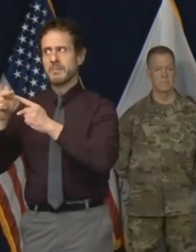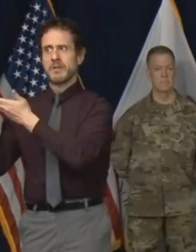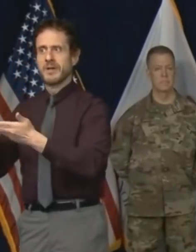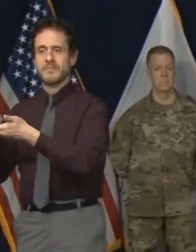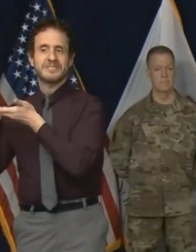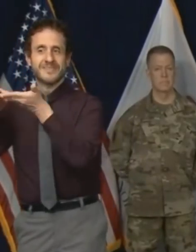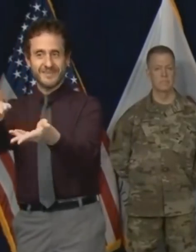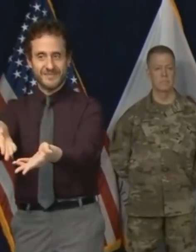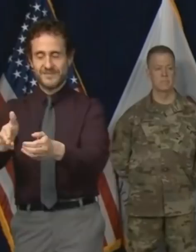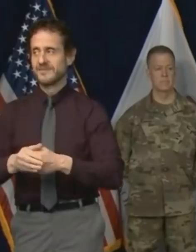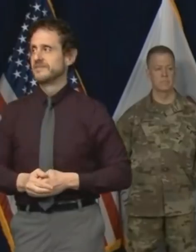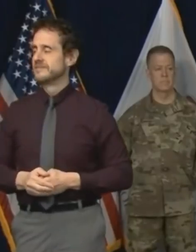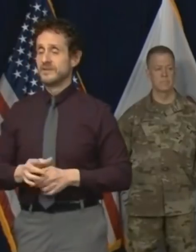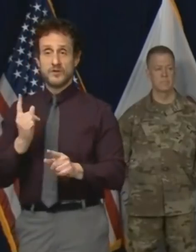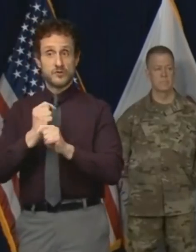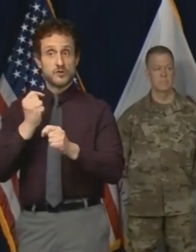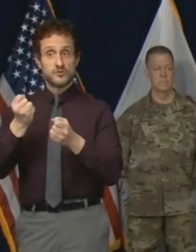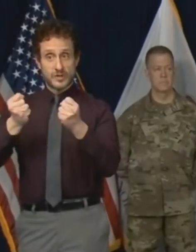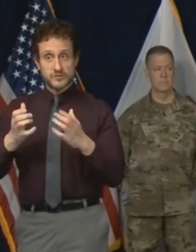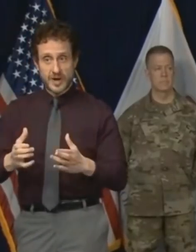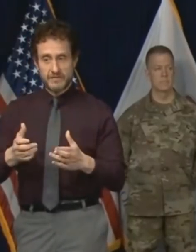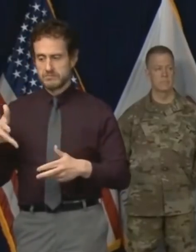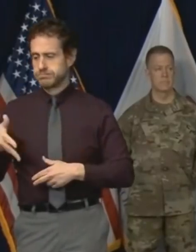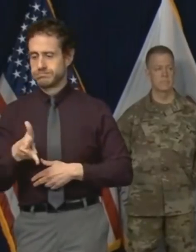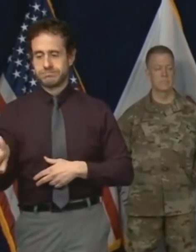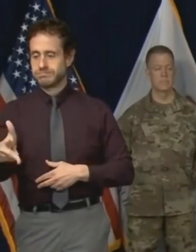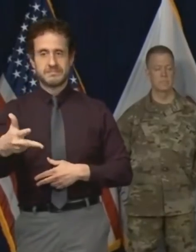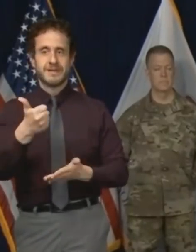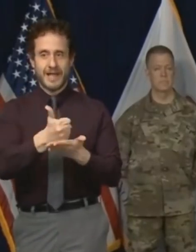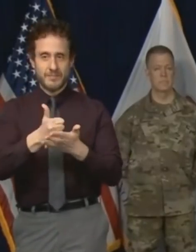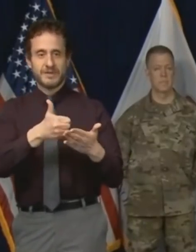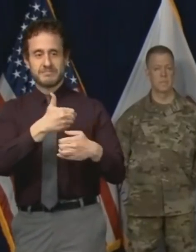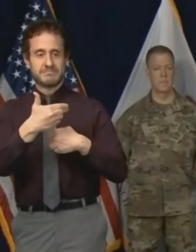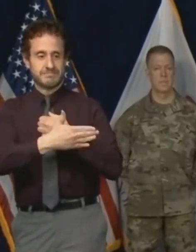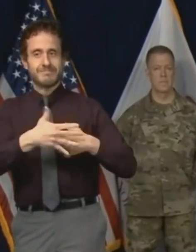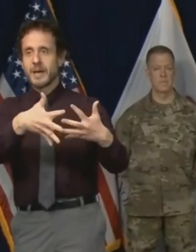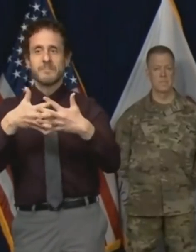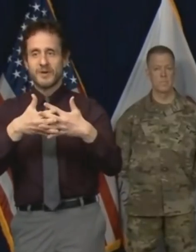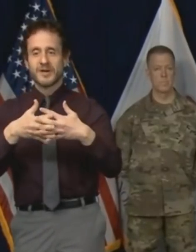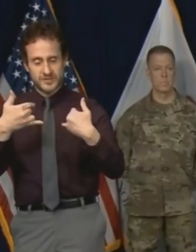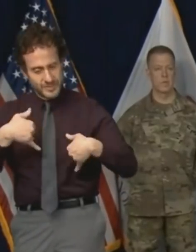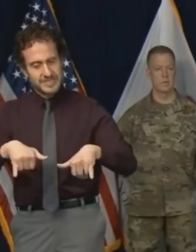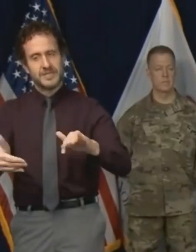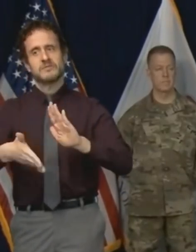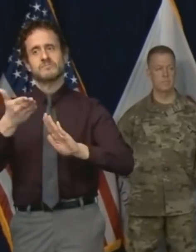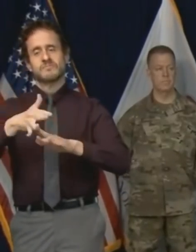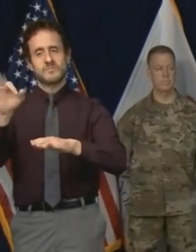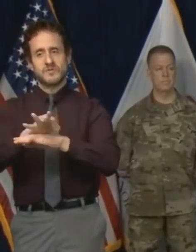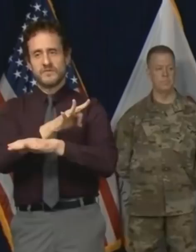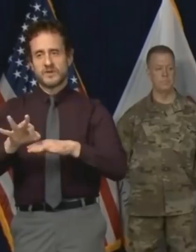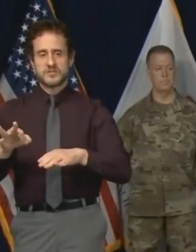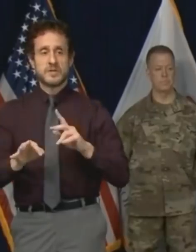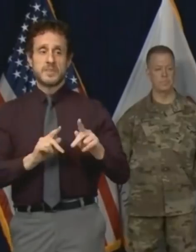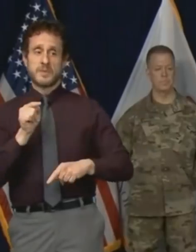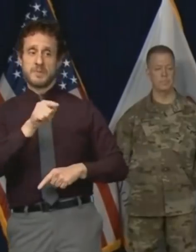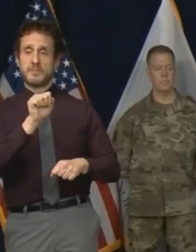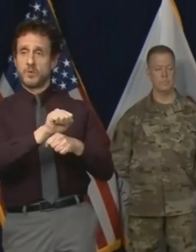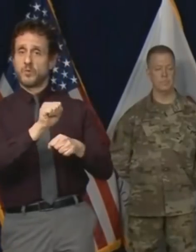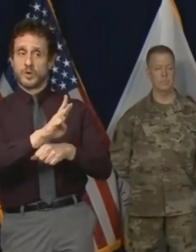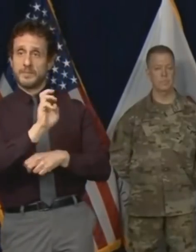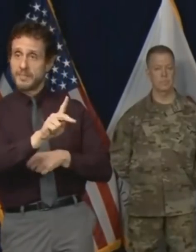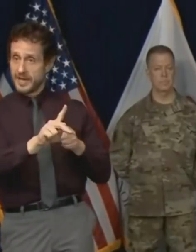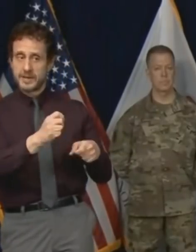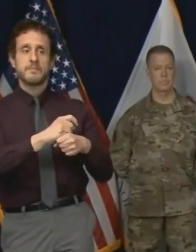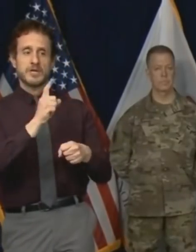the truck drivers keeping our country connected. Those working in banks ensure that we have